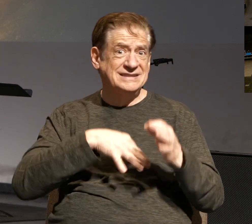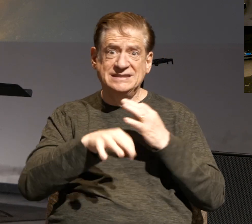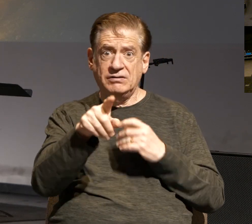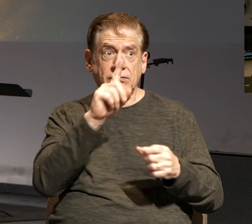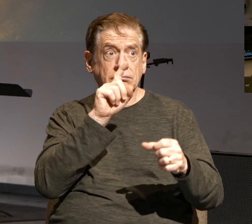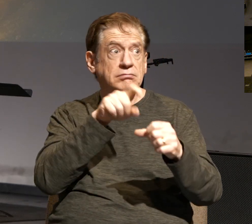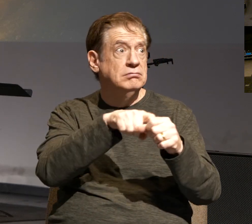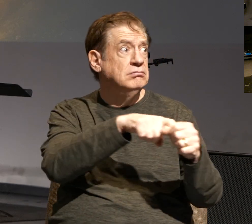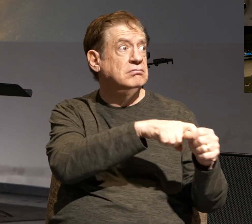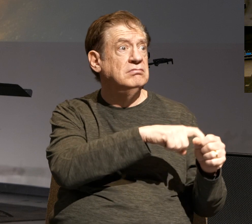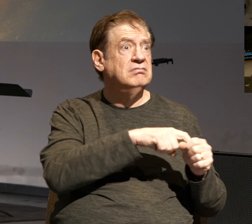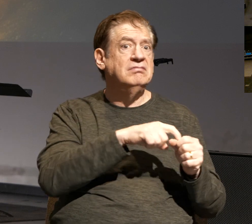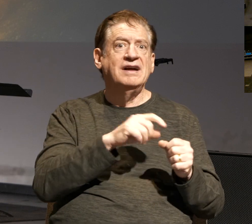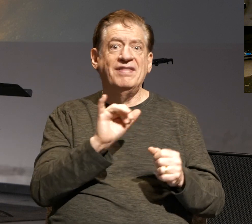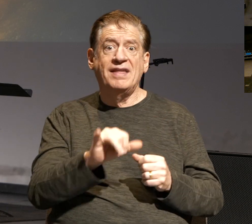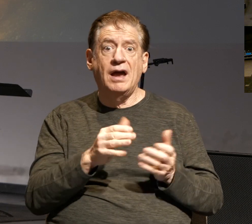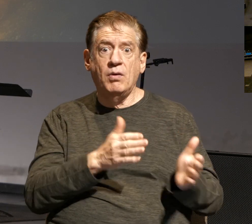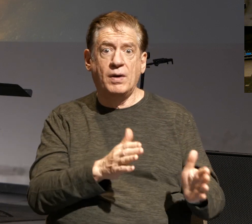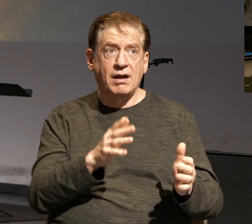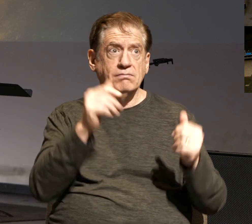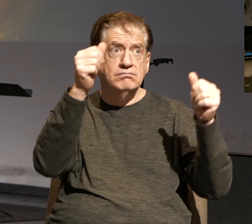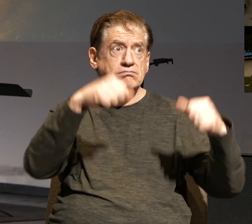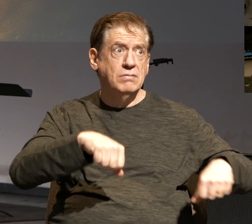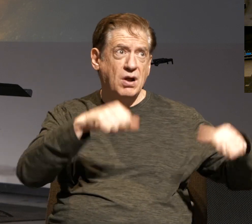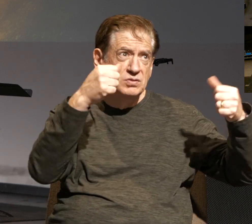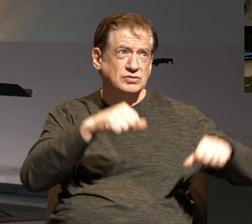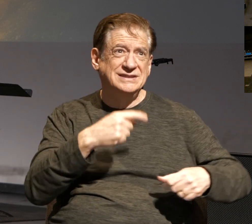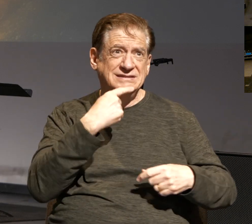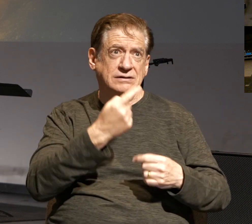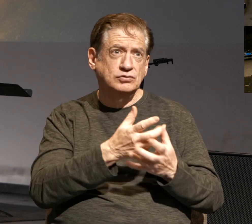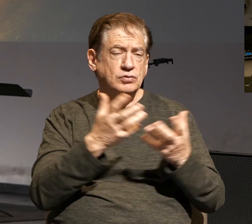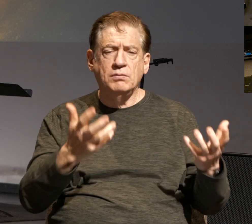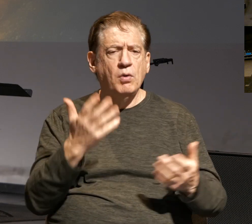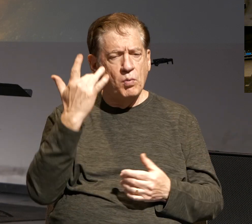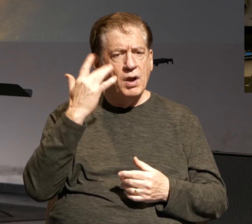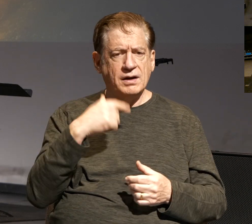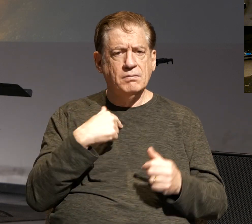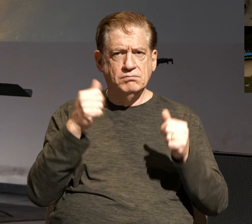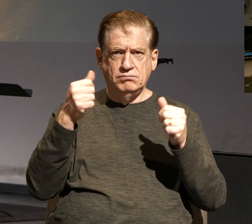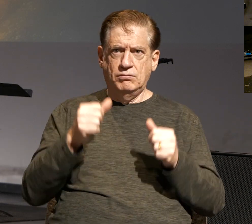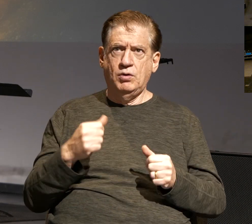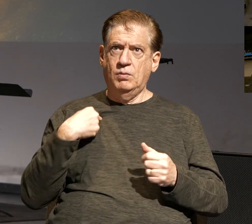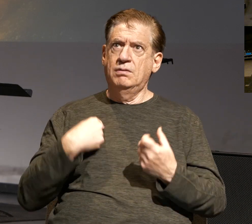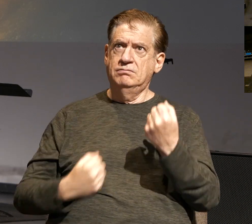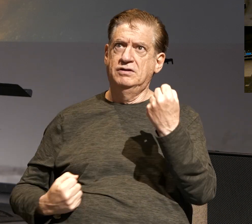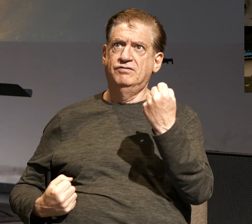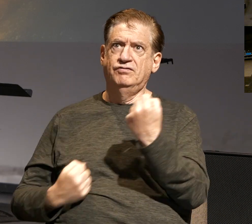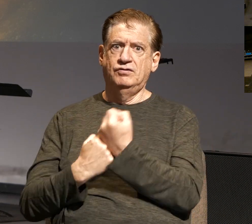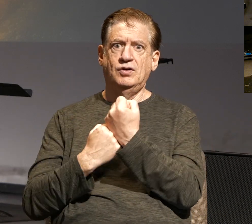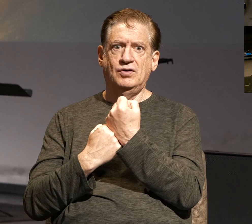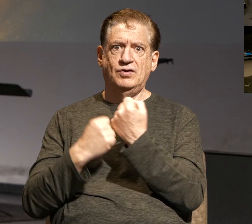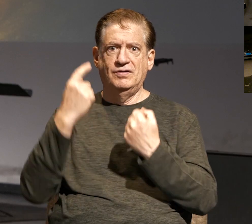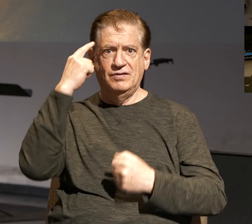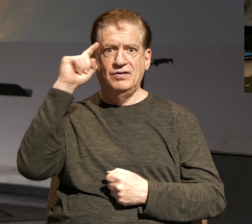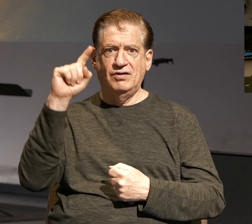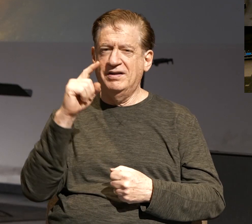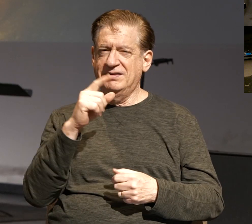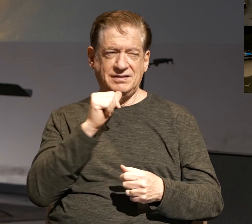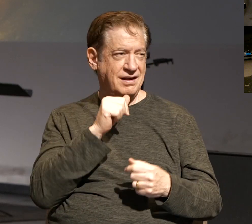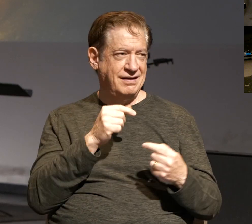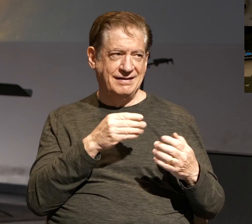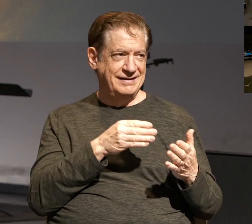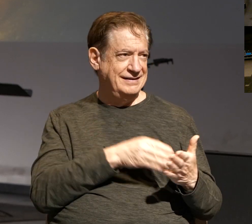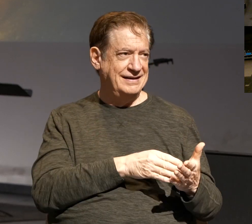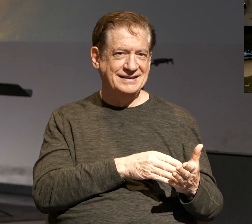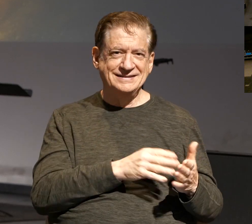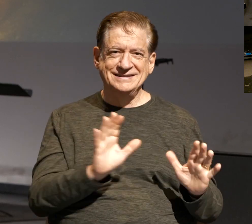busybody in that way and posting too much and saying too much, how about we post about what we're for as opposed to what we're against?